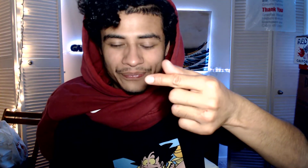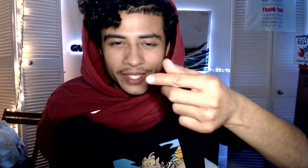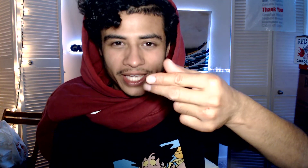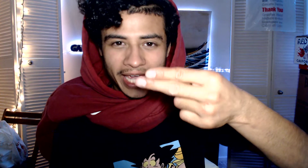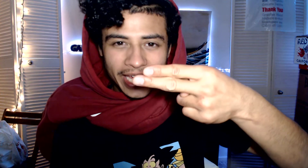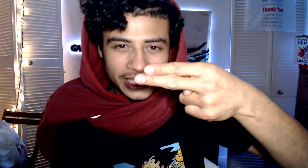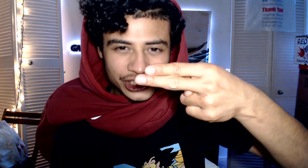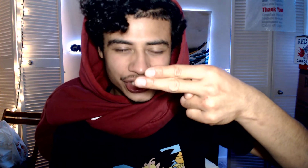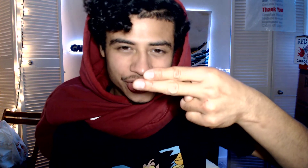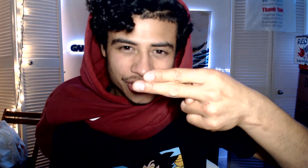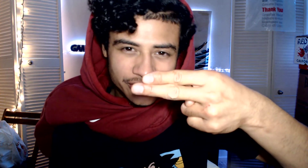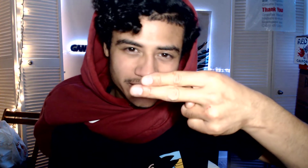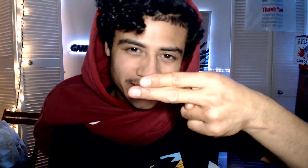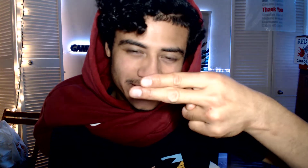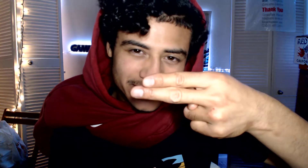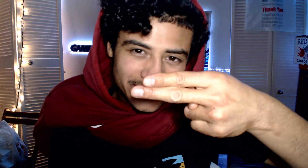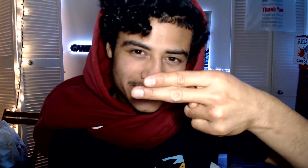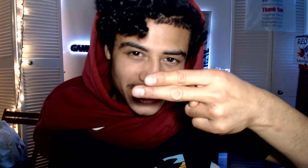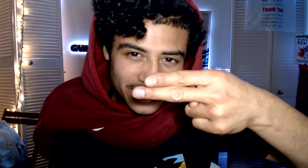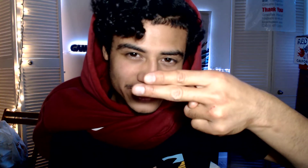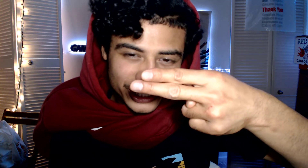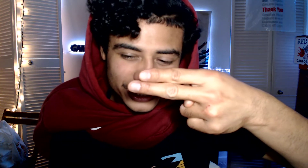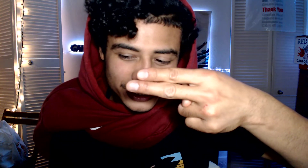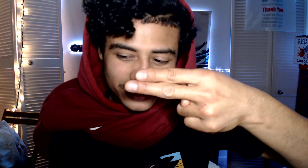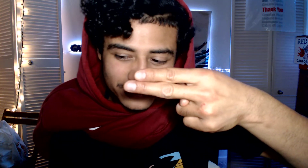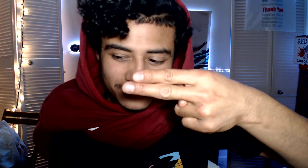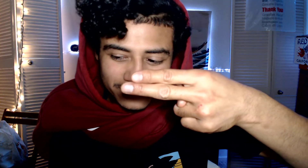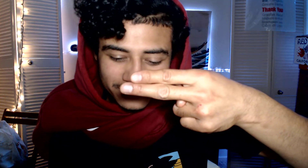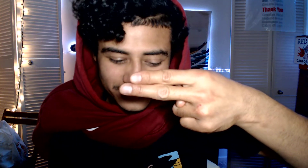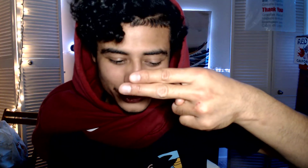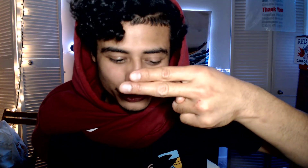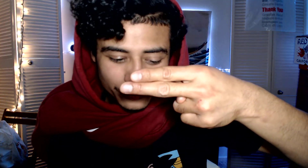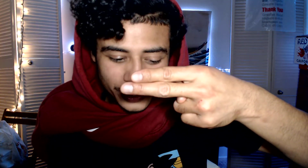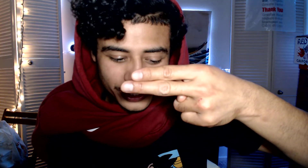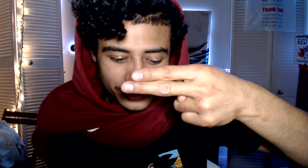H. This is H. Two fingers.